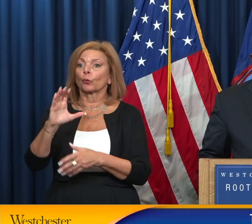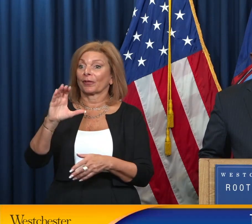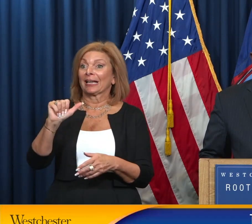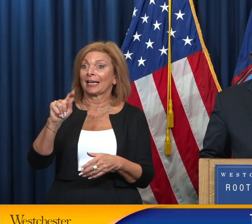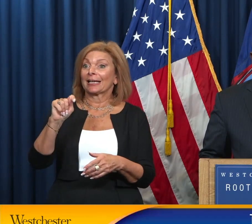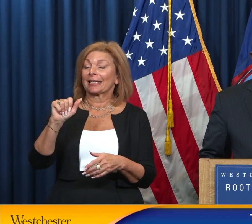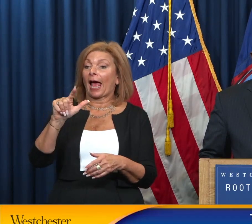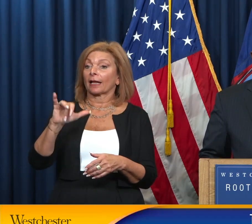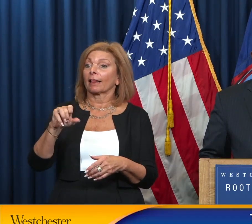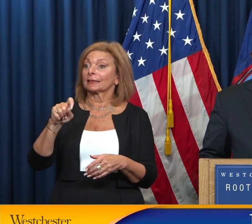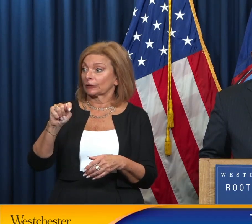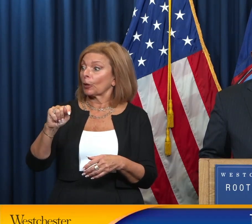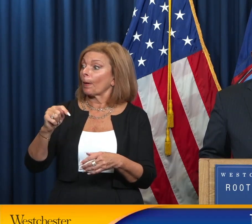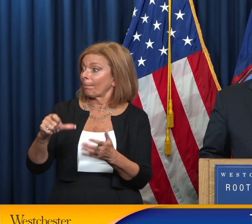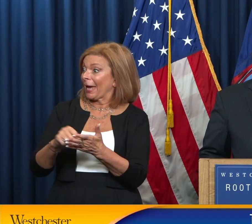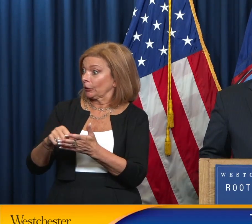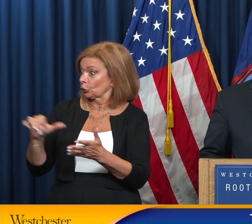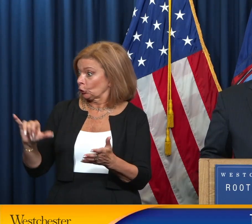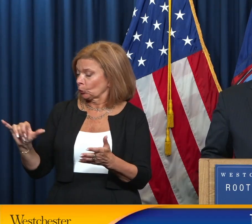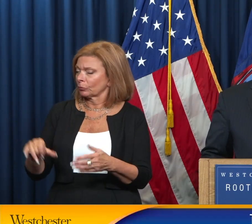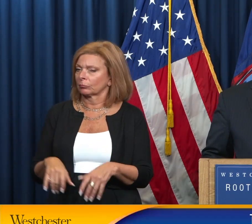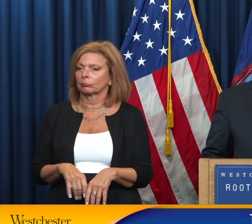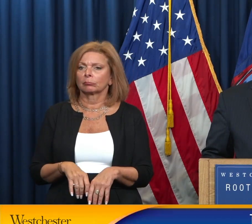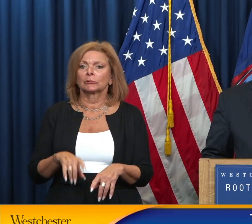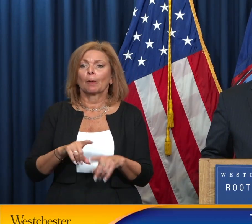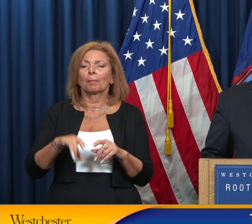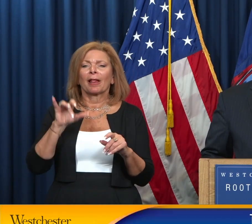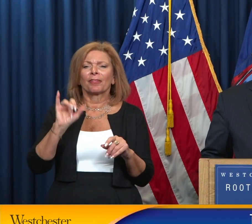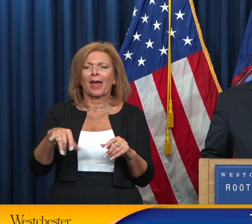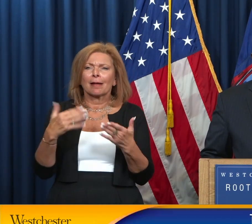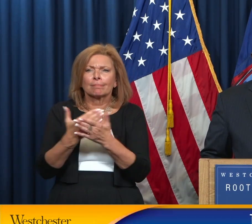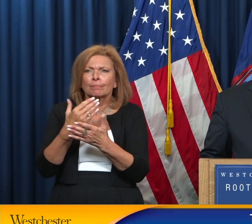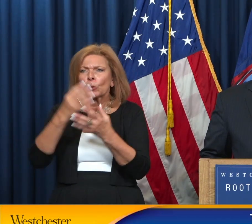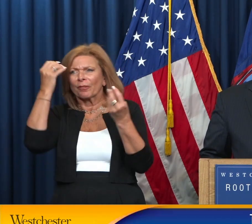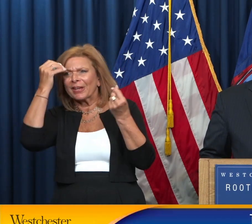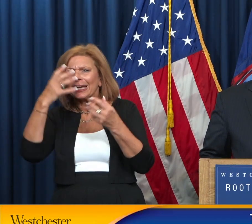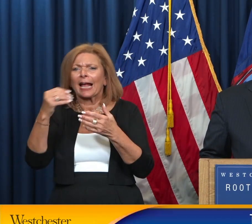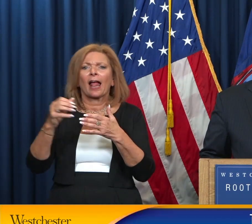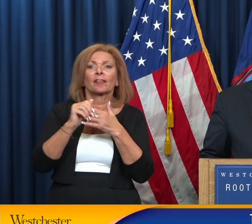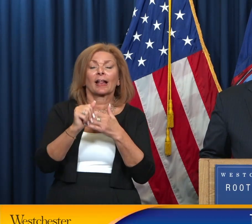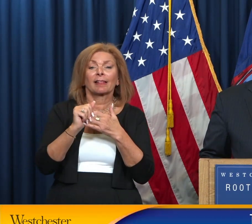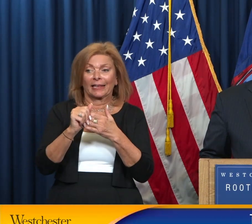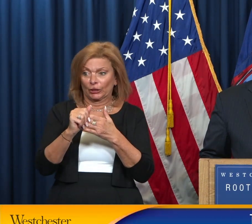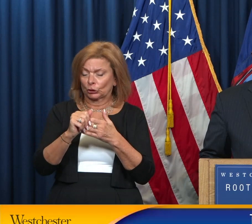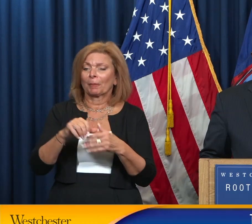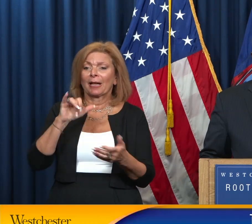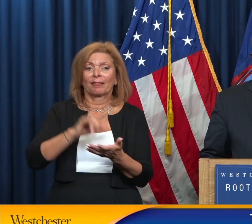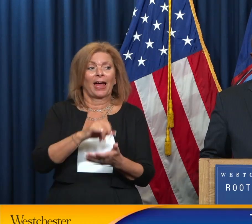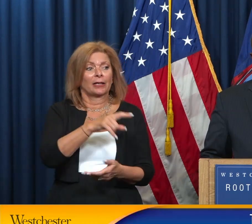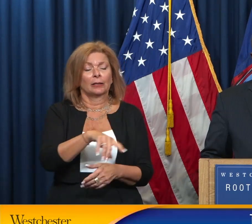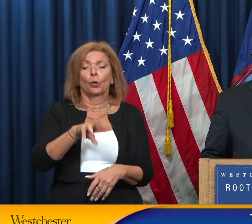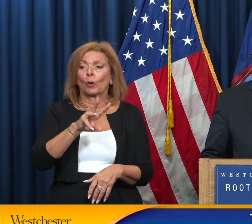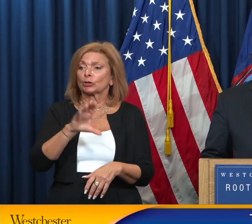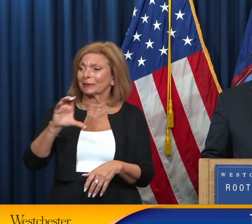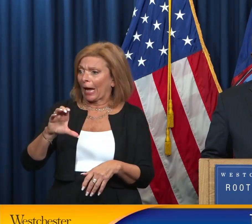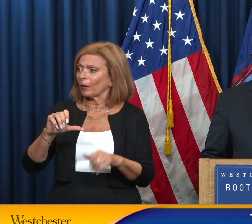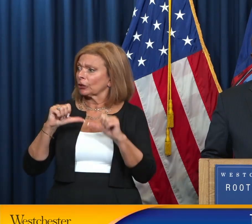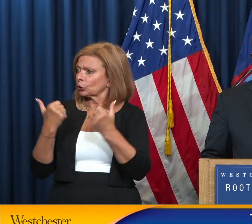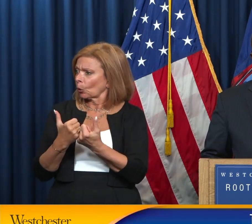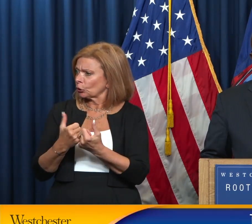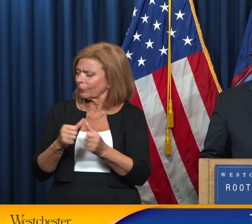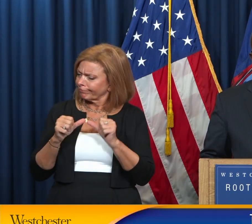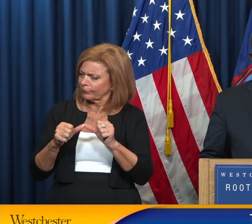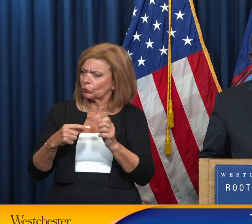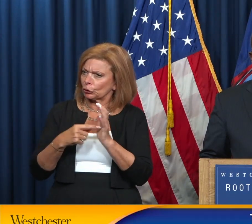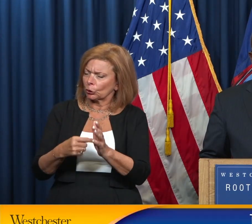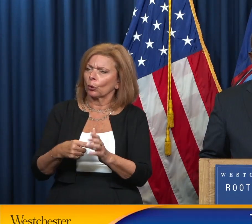as well. But the reality is, is that that kind of forward thinking and the leadership that Westchester County Association continues to show in making sure that we